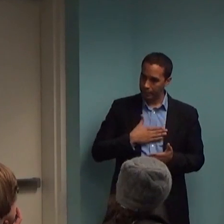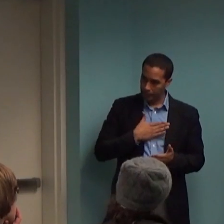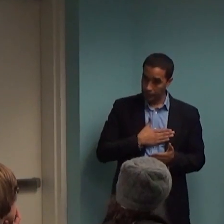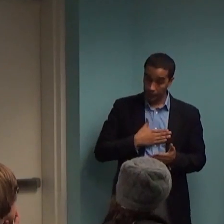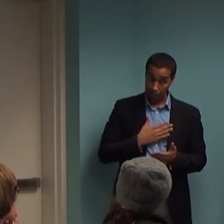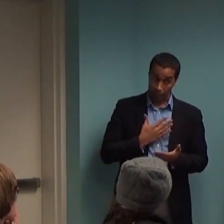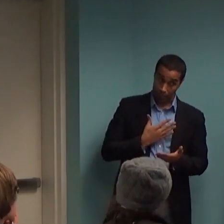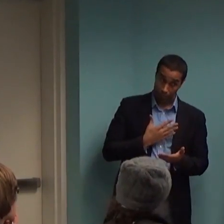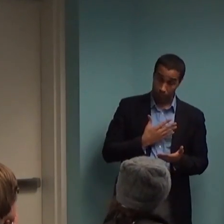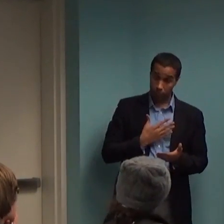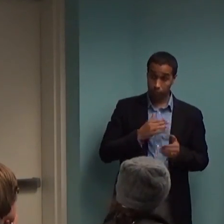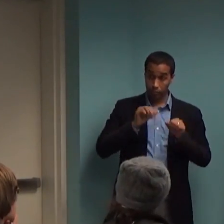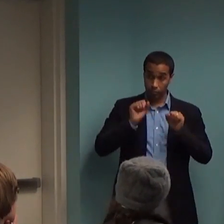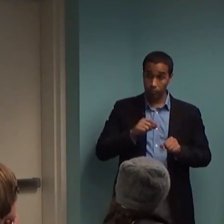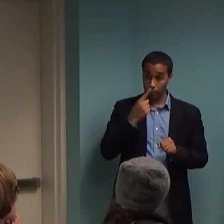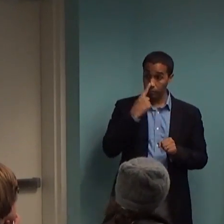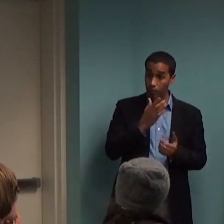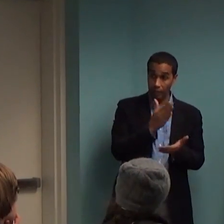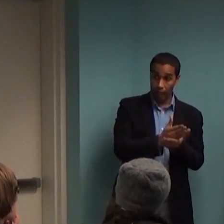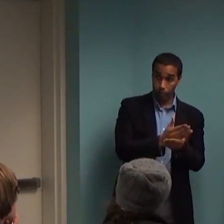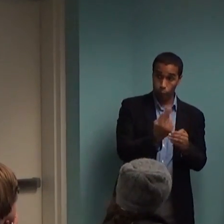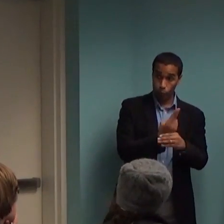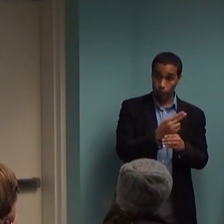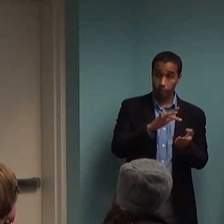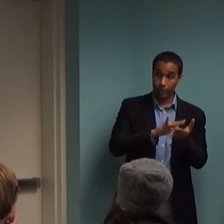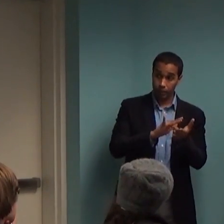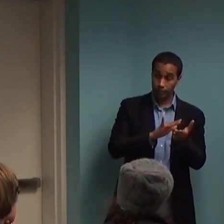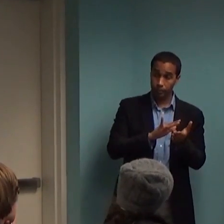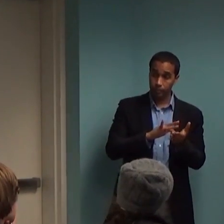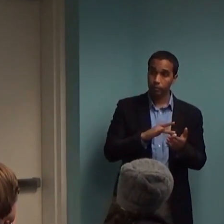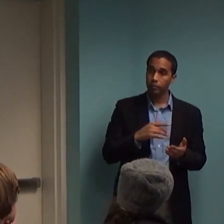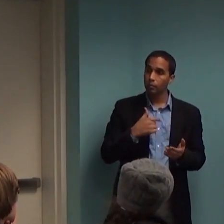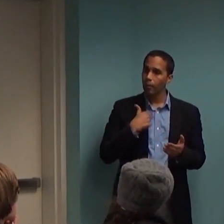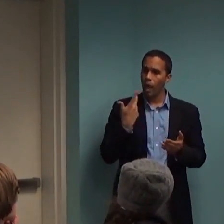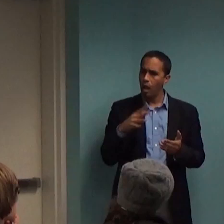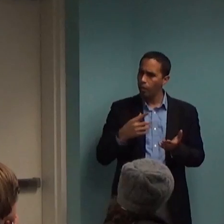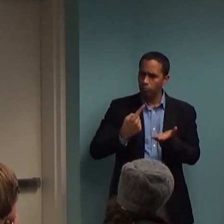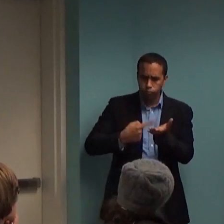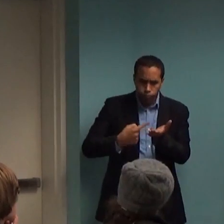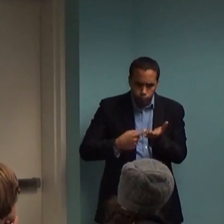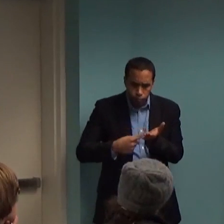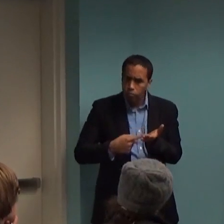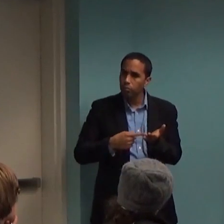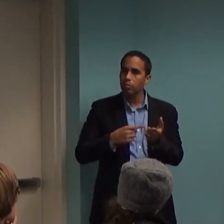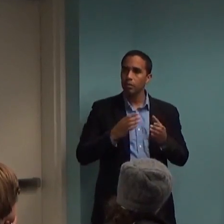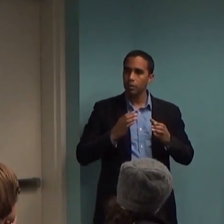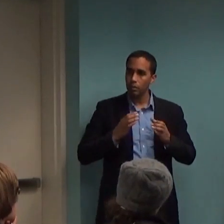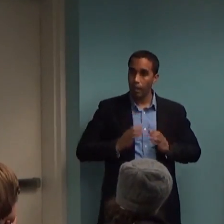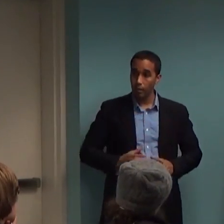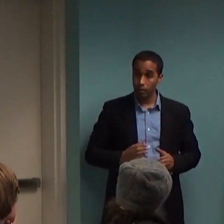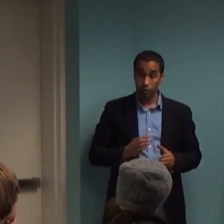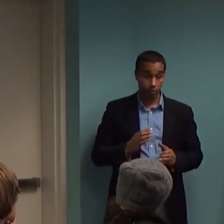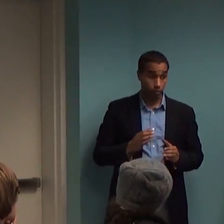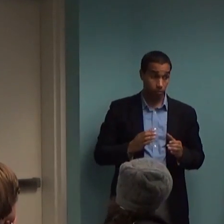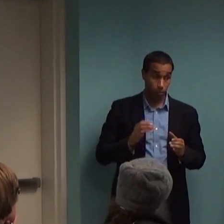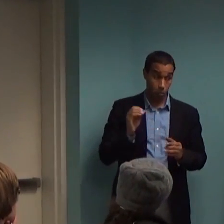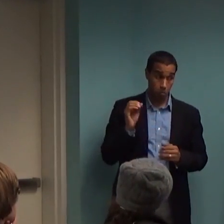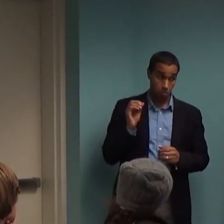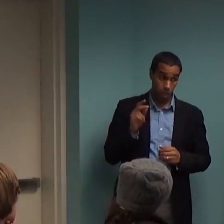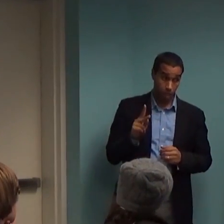discontinuing Klonopin use? I spoke to the client. They're prepared for it. Are you okay with this? The person said they were fine